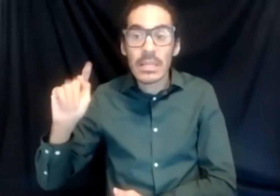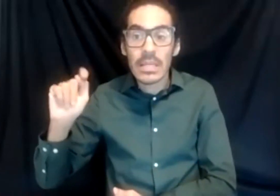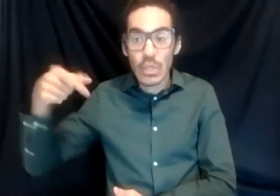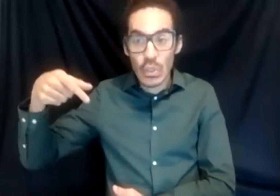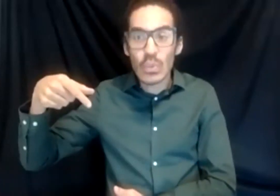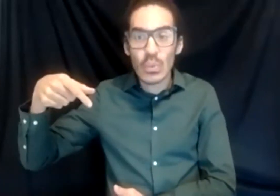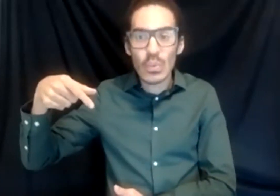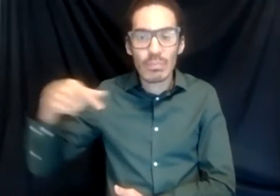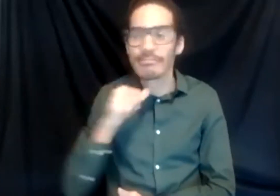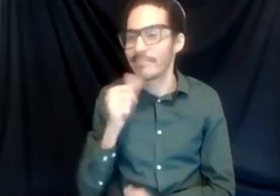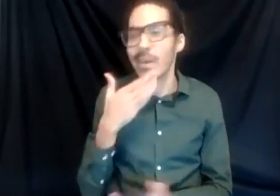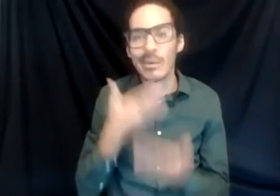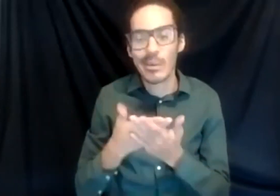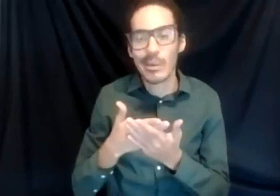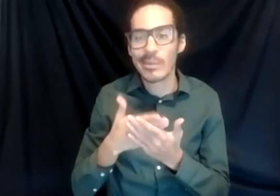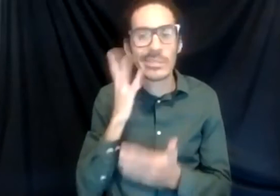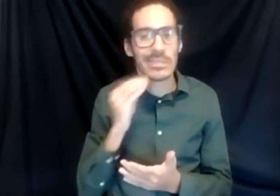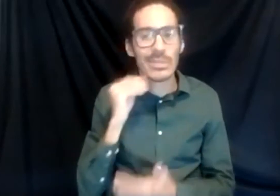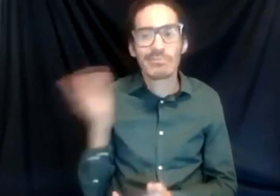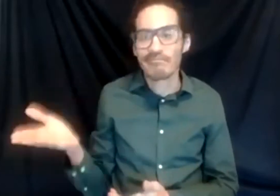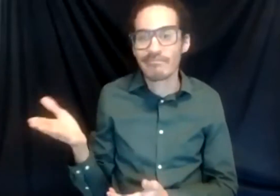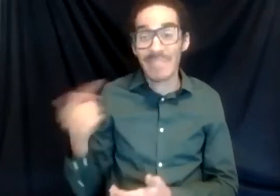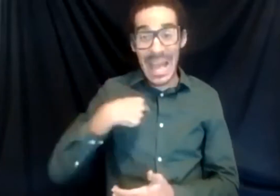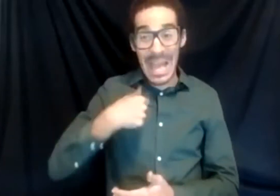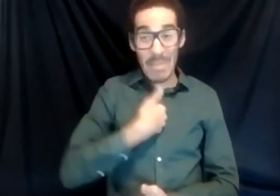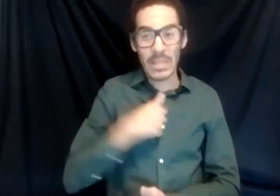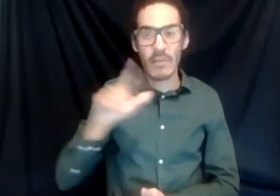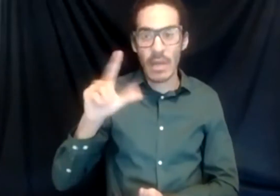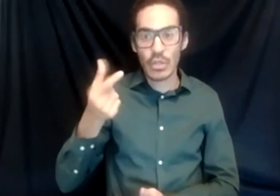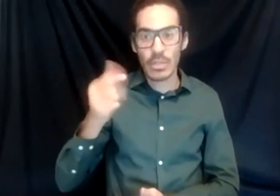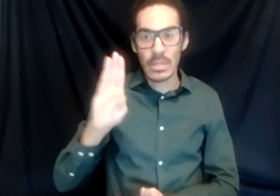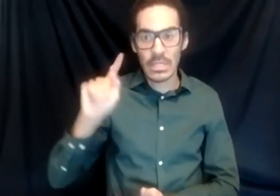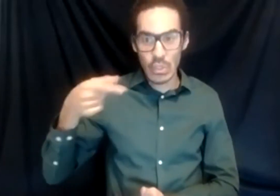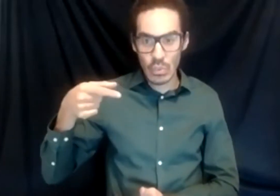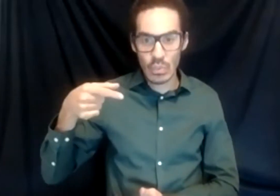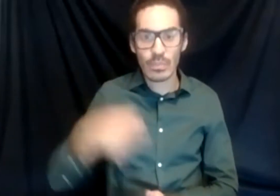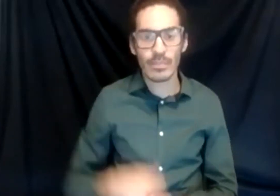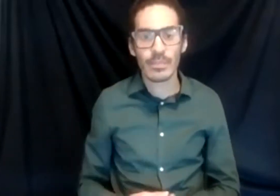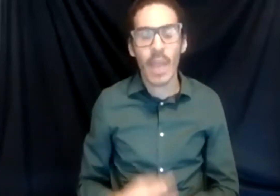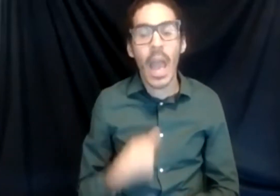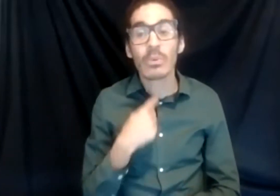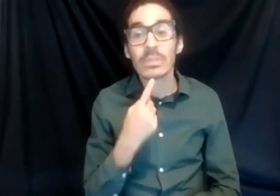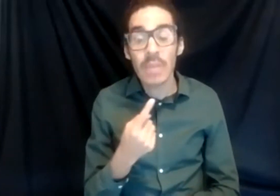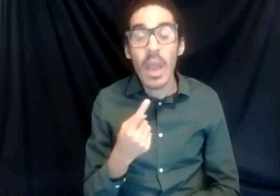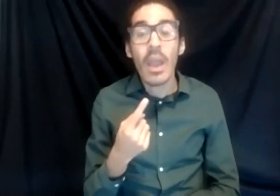Nigeria, as I'm also LGBT. So I would say that in terms of the concept of diversity,